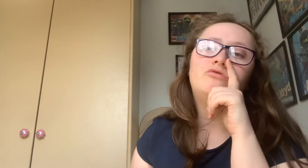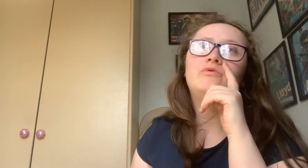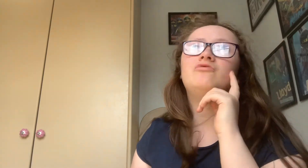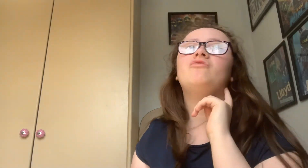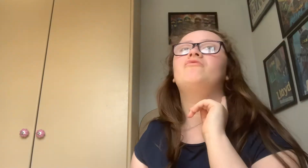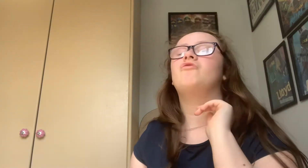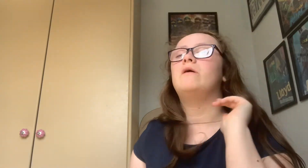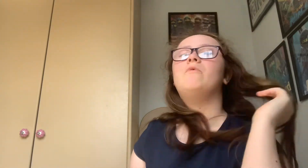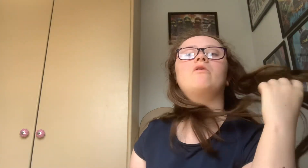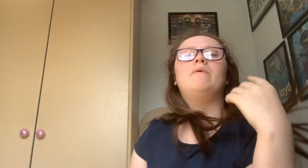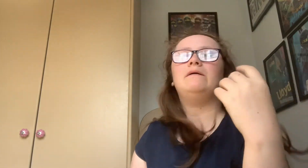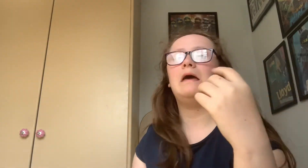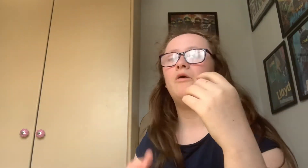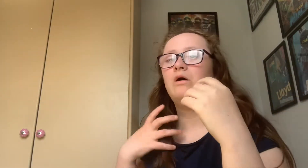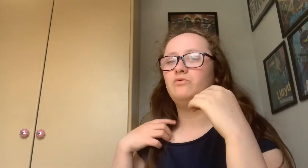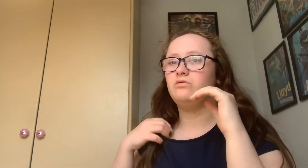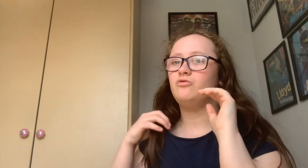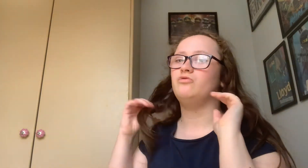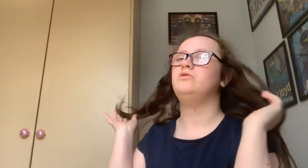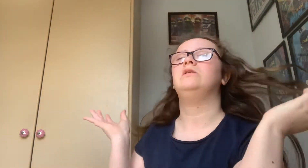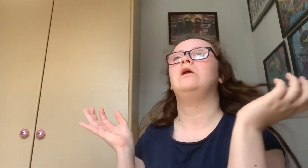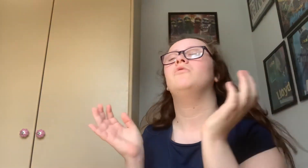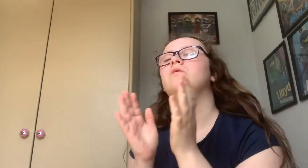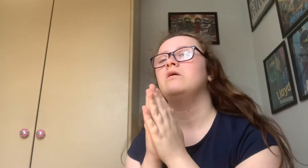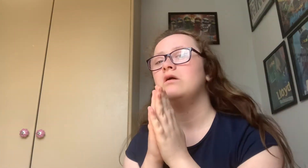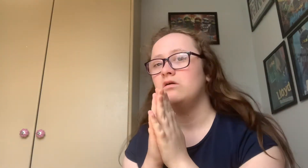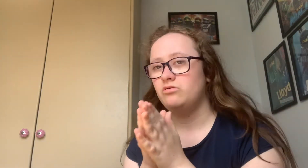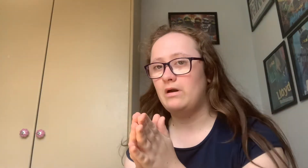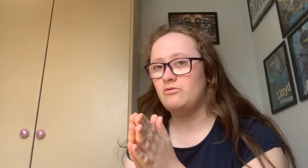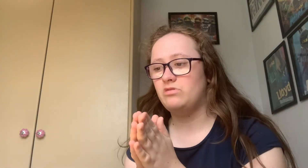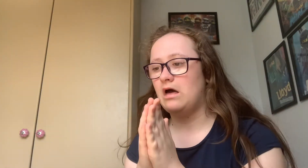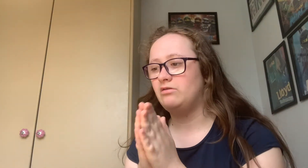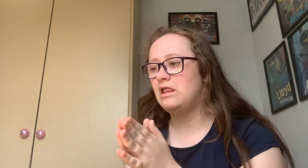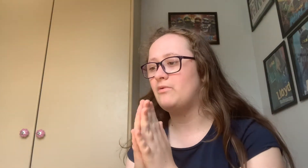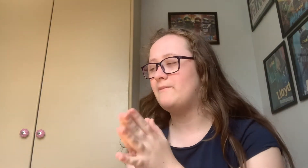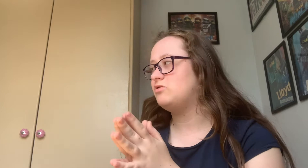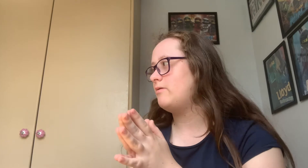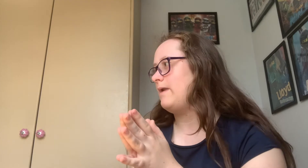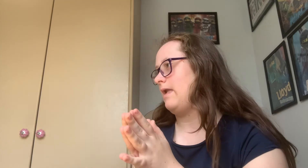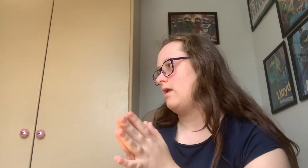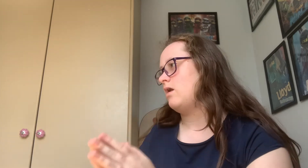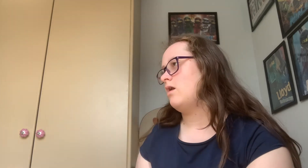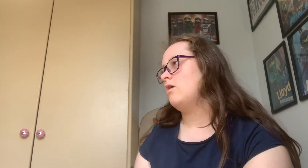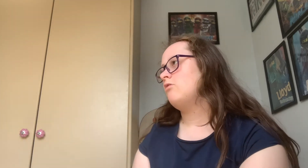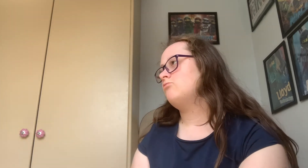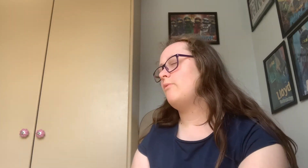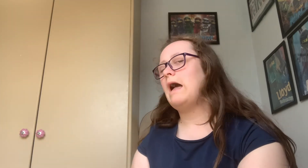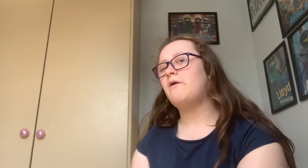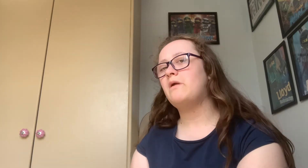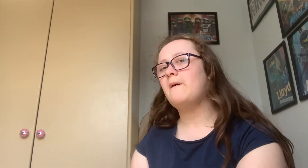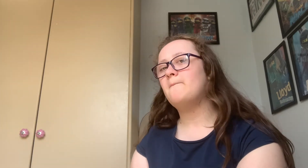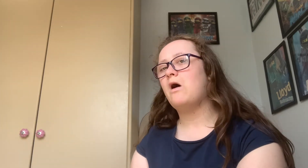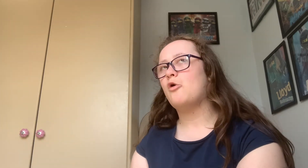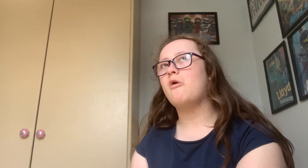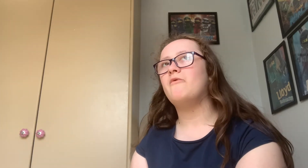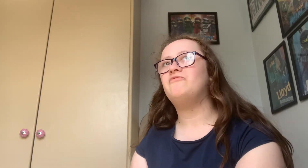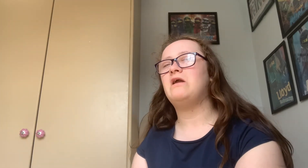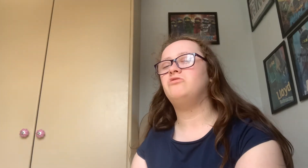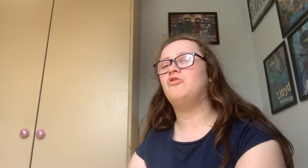really nervous to talk about right now Anyways, I'll continue. So anyways, I'll tell you what happened to me So I remember a couple of days ago